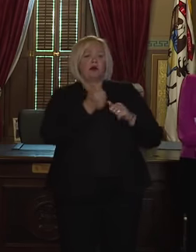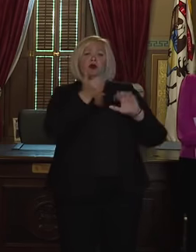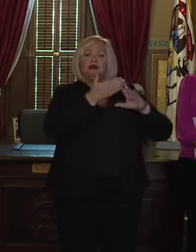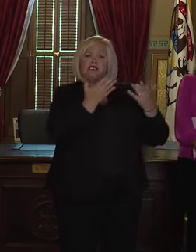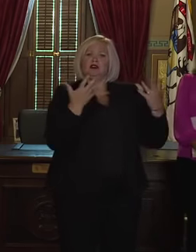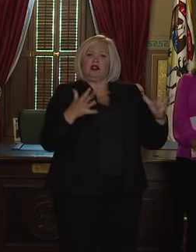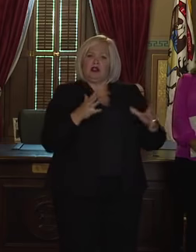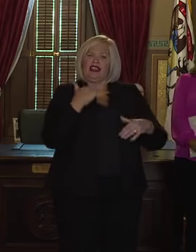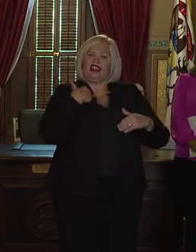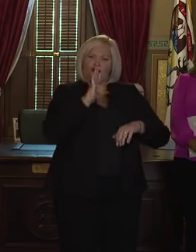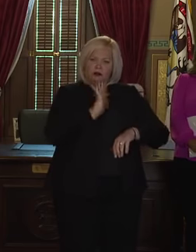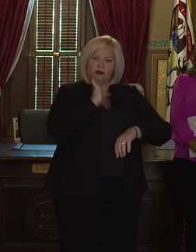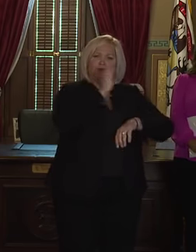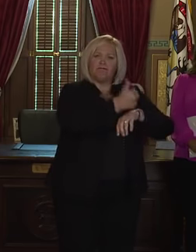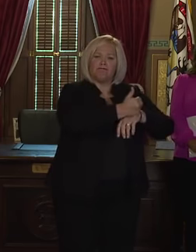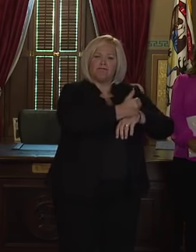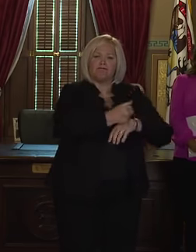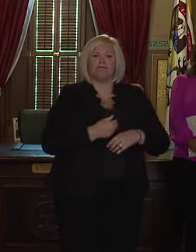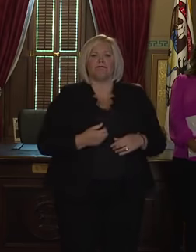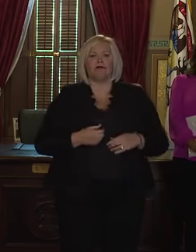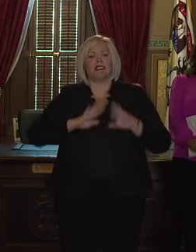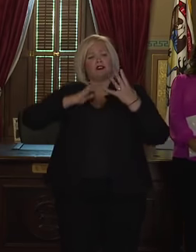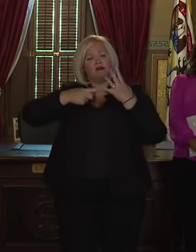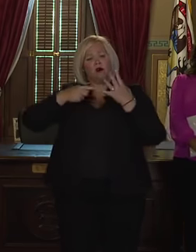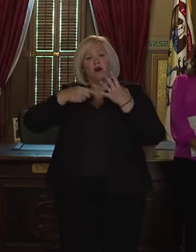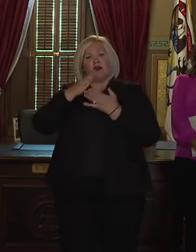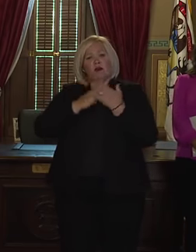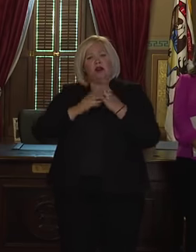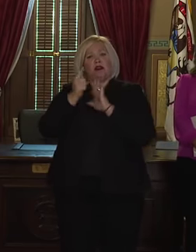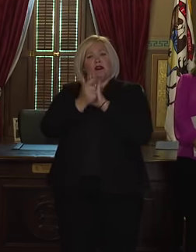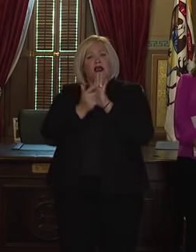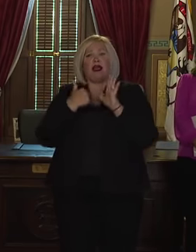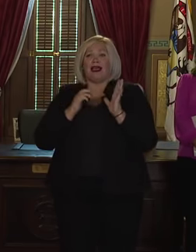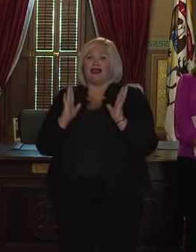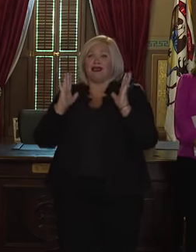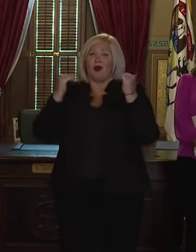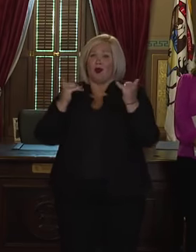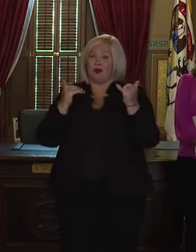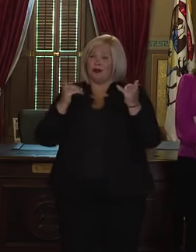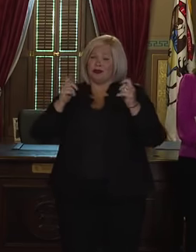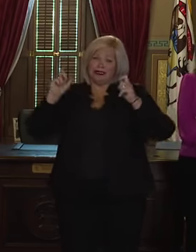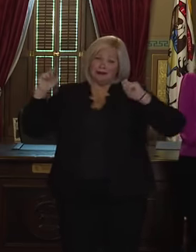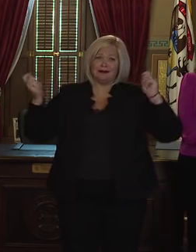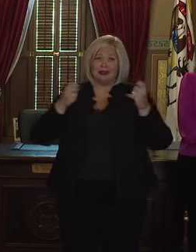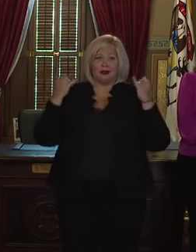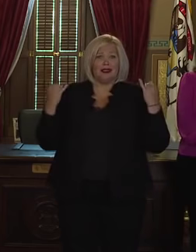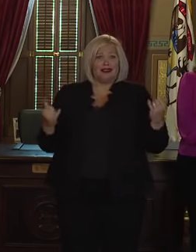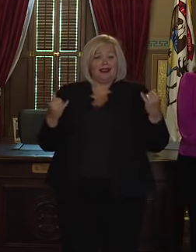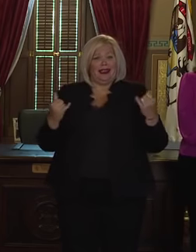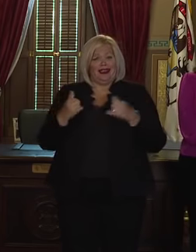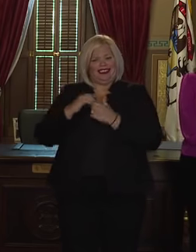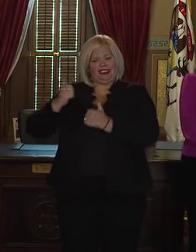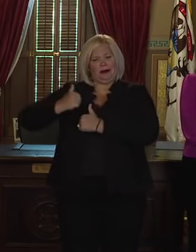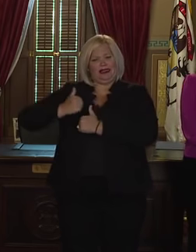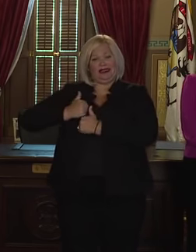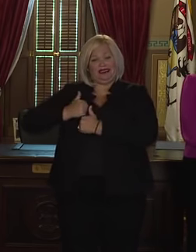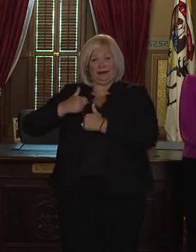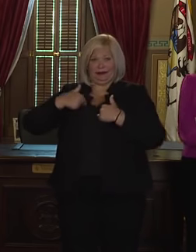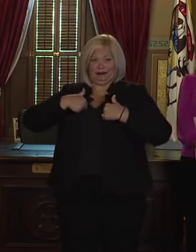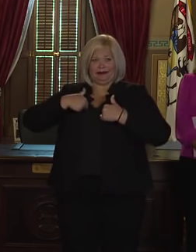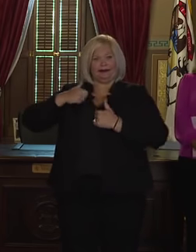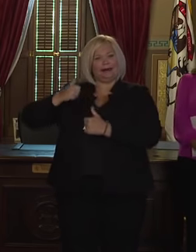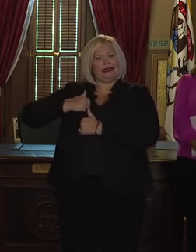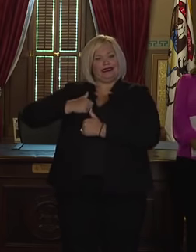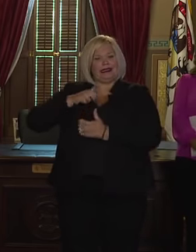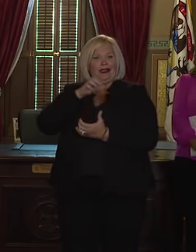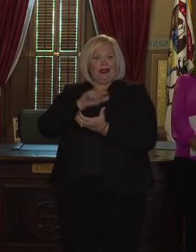this. Now there's a fourth provision of the law that I had hoped to be celebrating today alongside the governor. As a military spouse with a husband